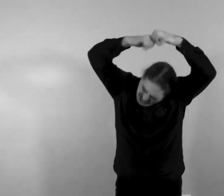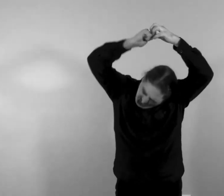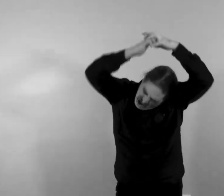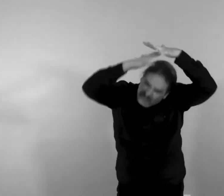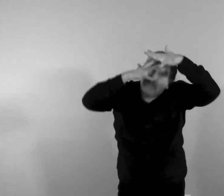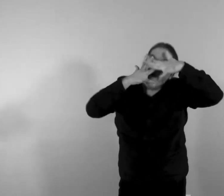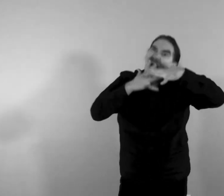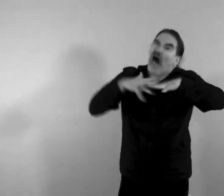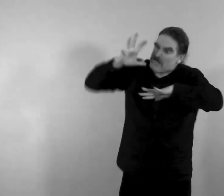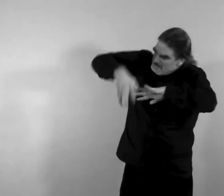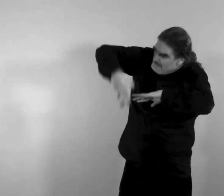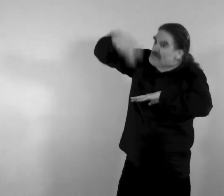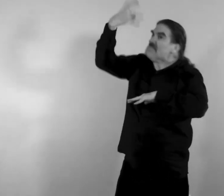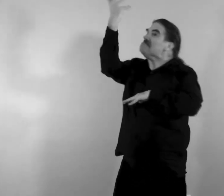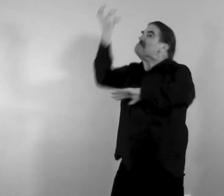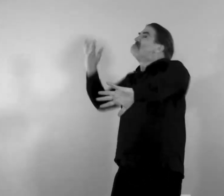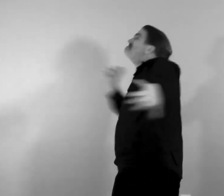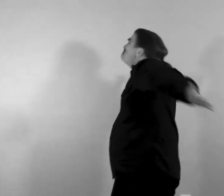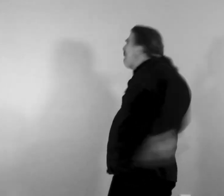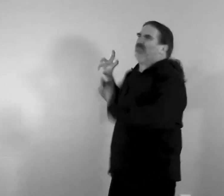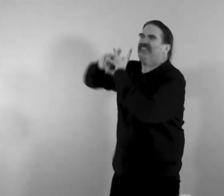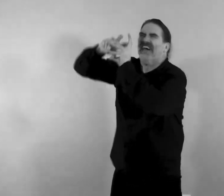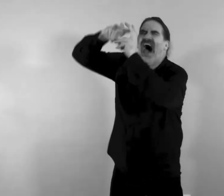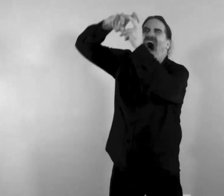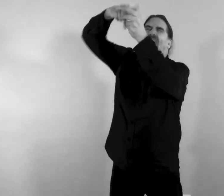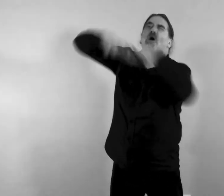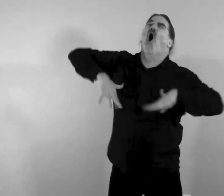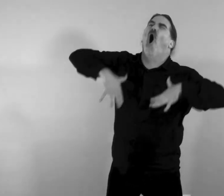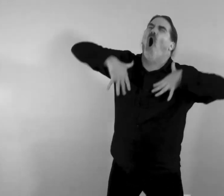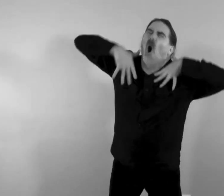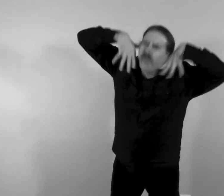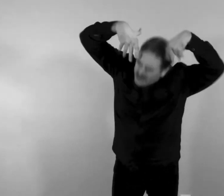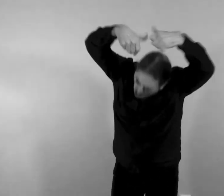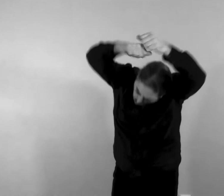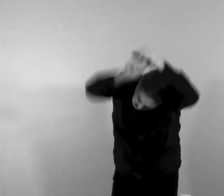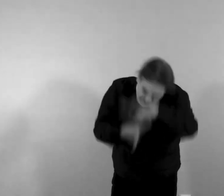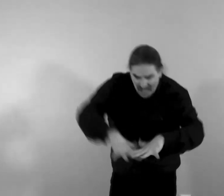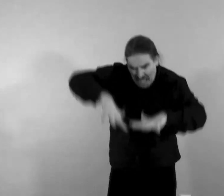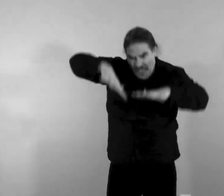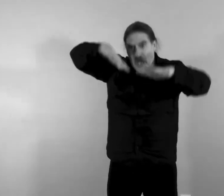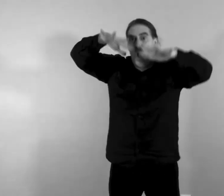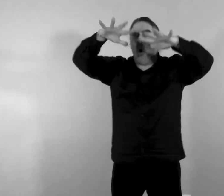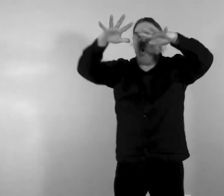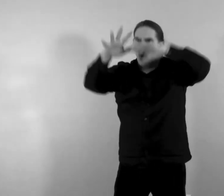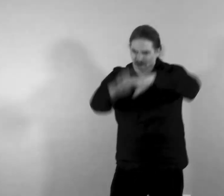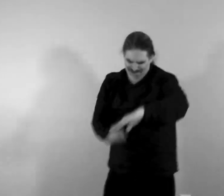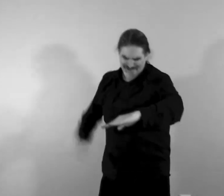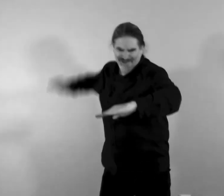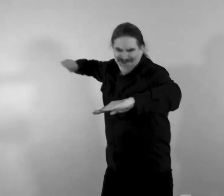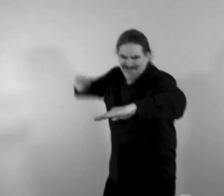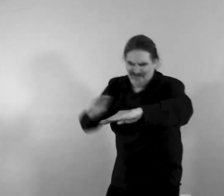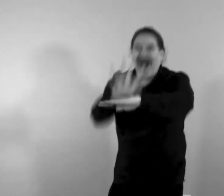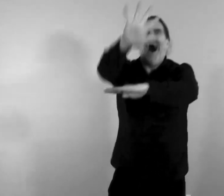of rocks thrown of waves